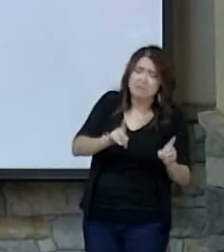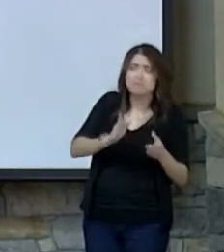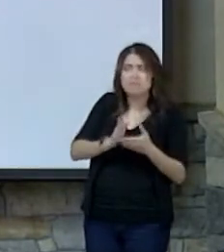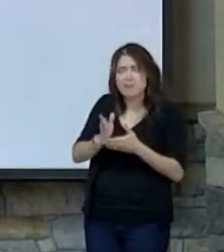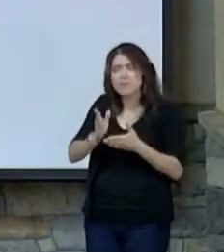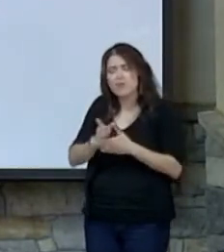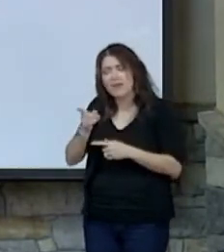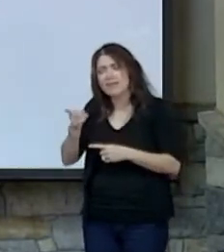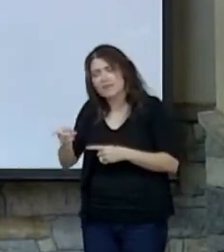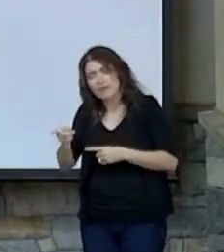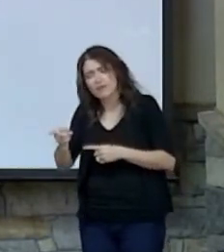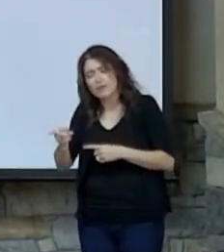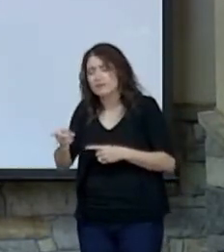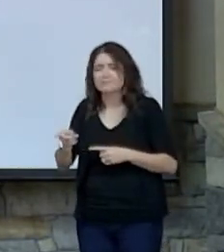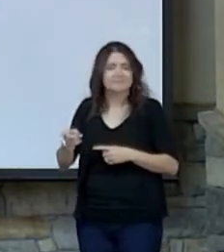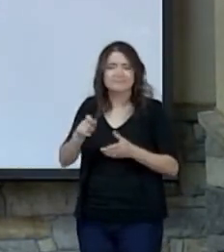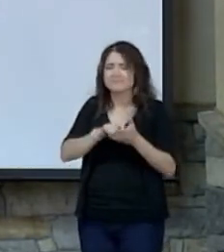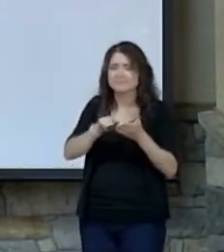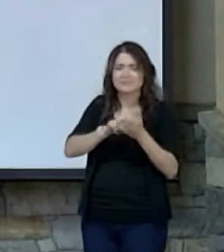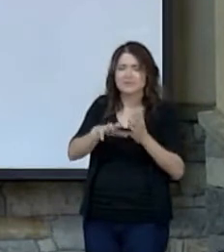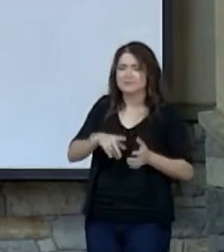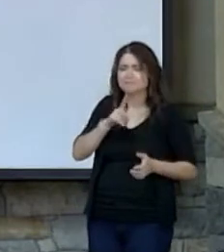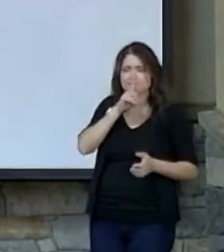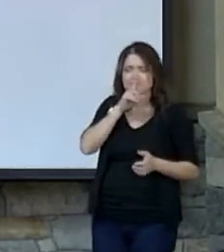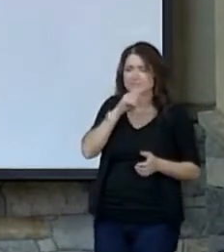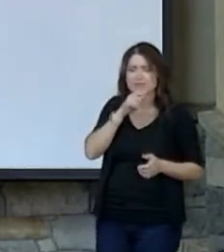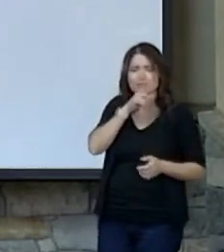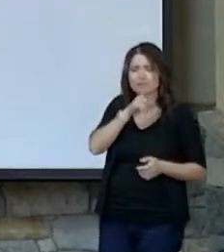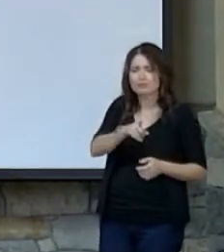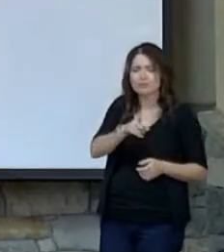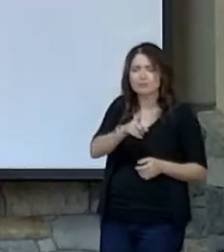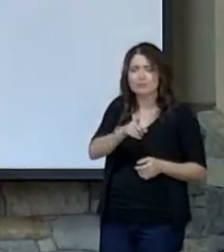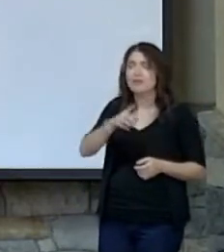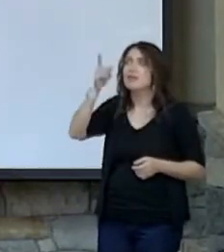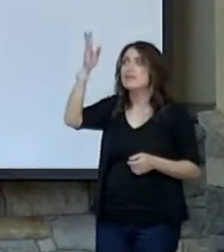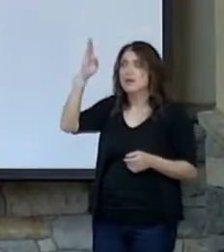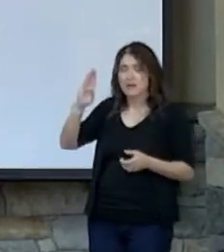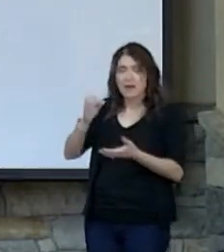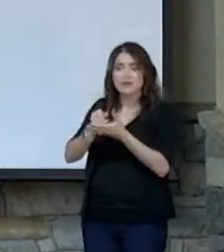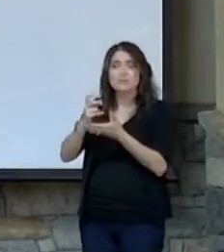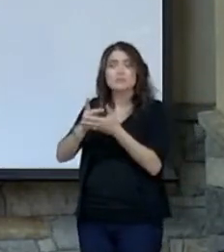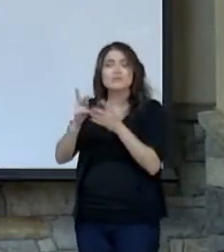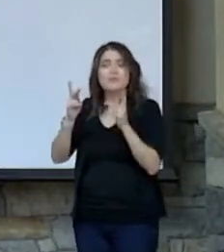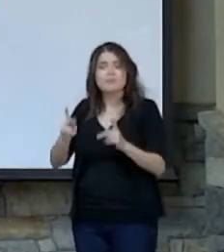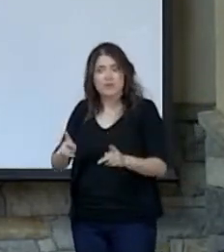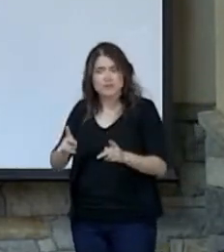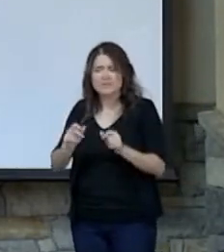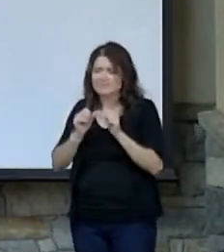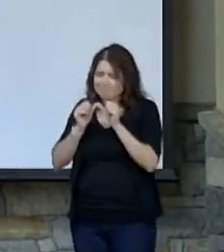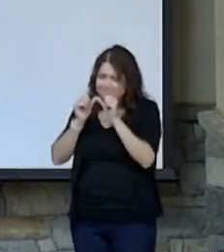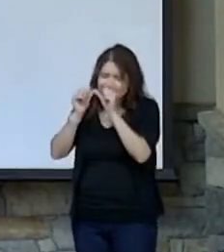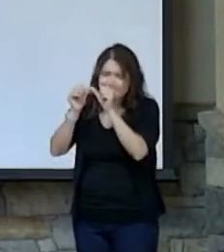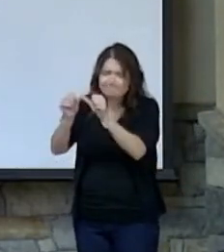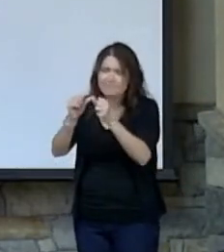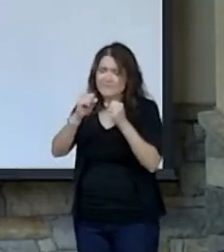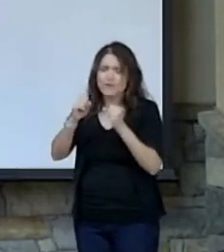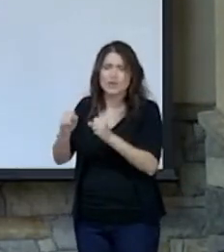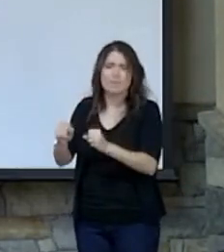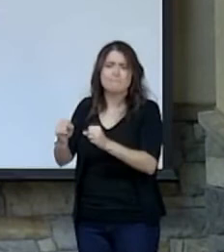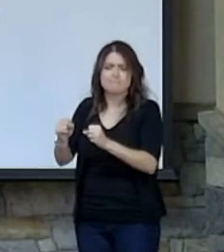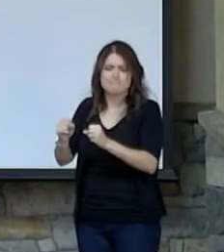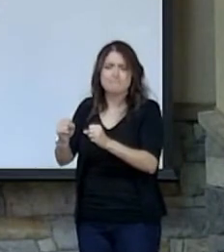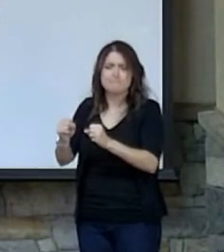circumstance. And the psalmist says, that's not true. That the God approved person stands firm and their firmness in these